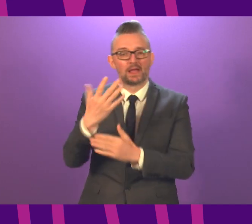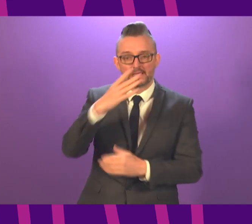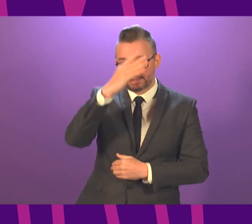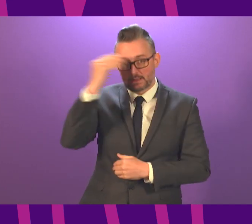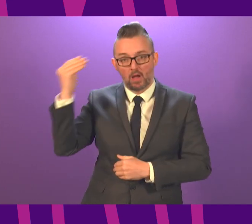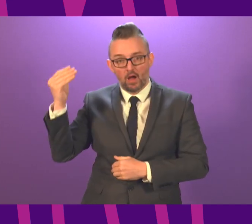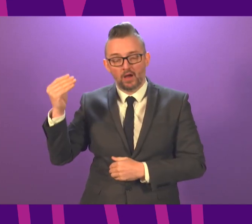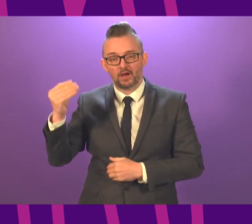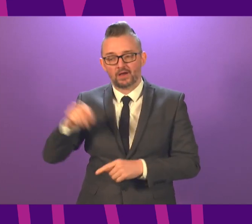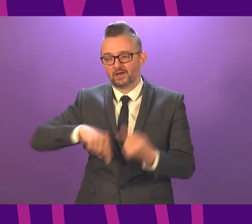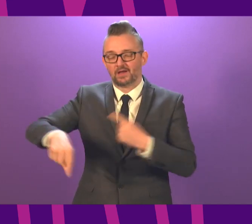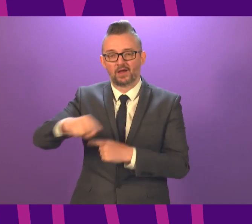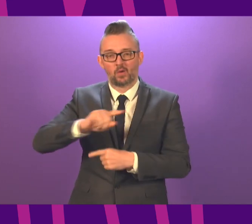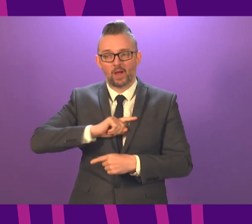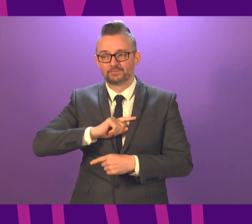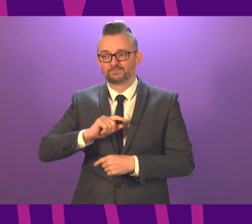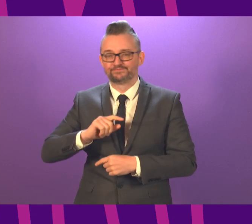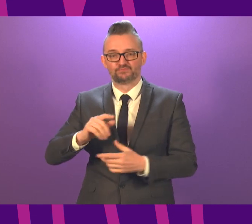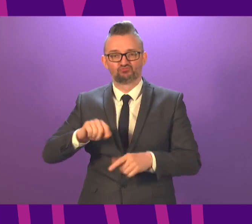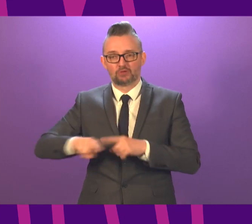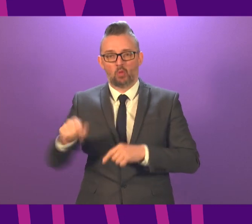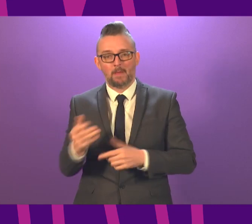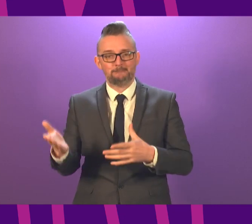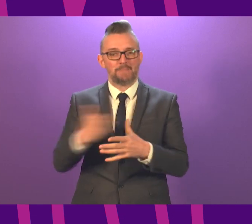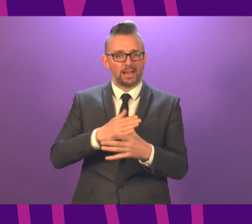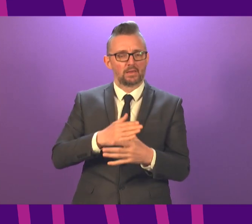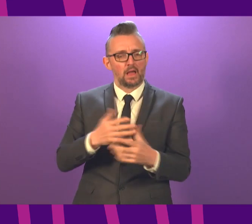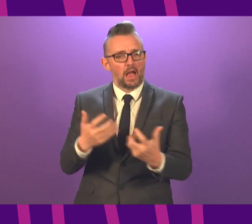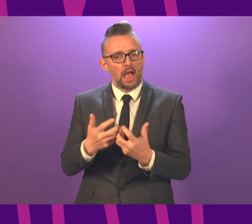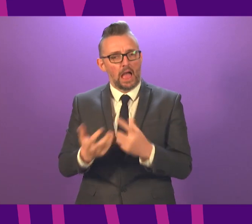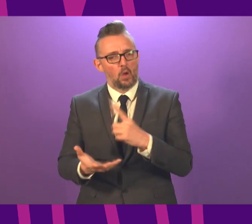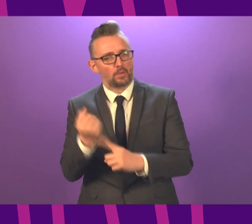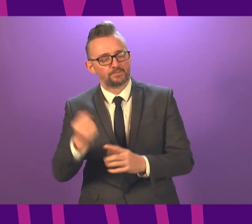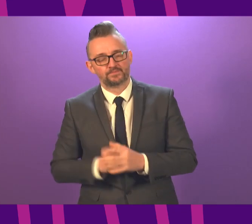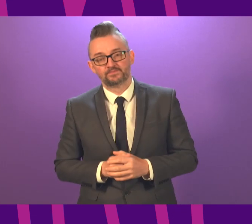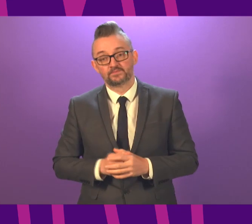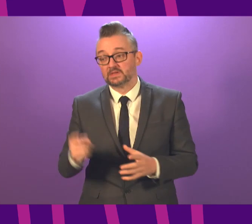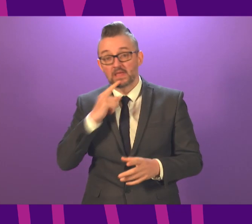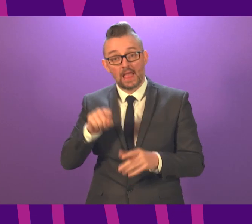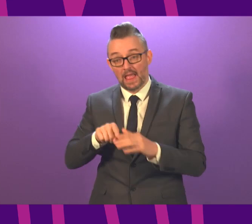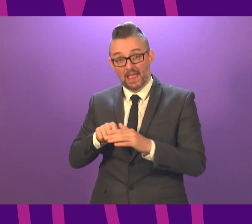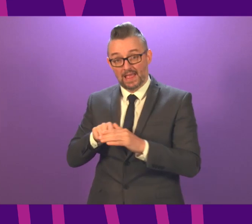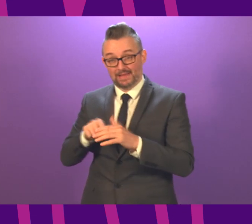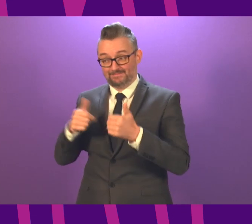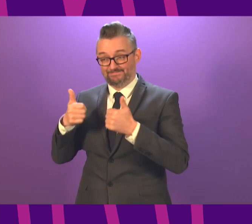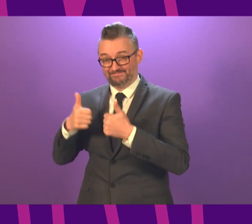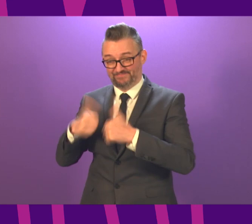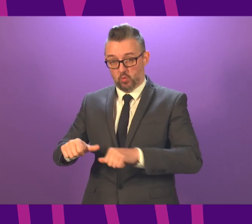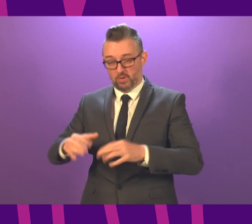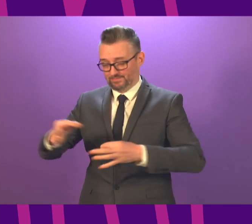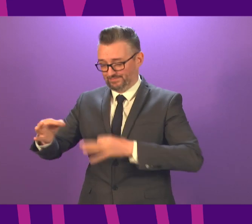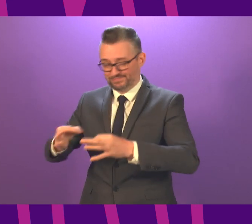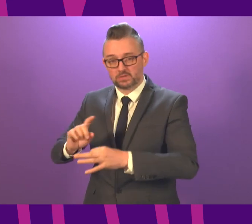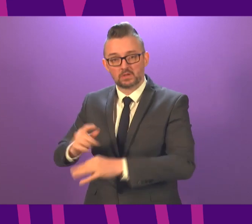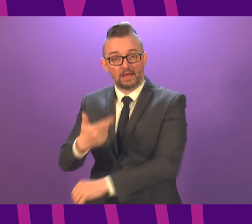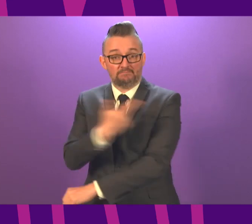to get our country up and running again? First Minister. The exit strategy now is the vaccine and the vaccine is a very definite exit